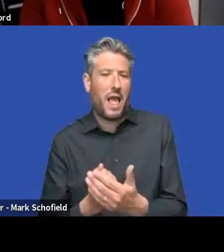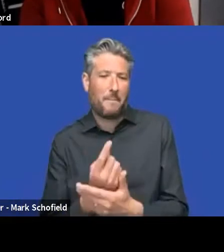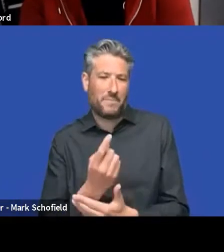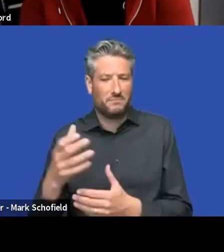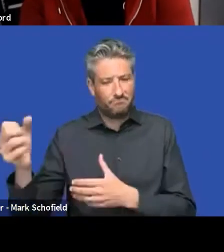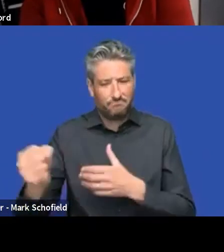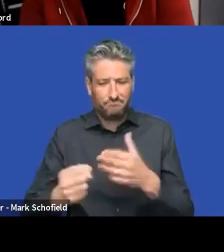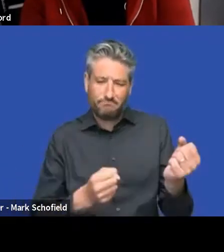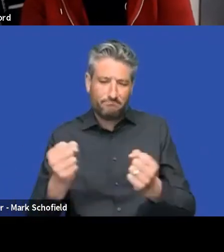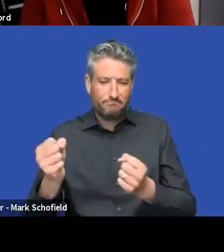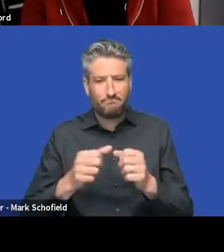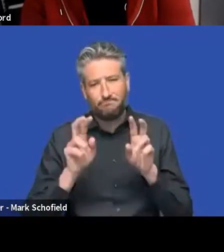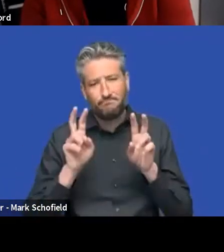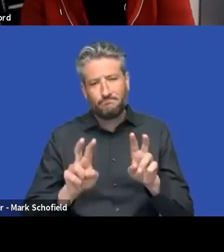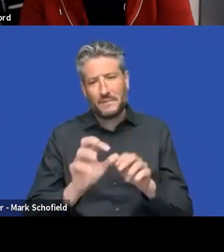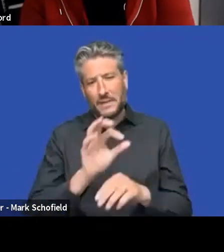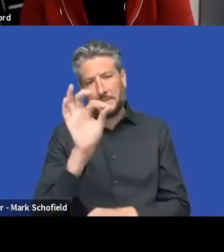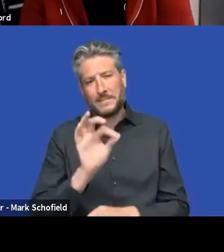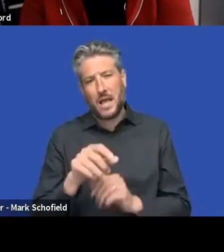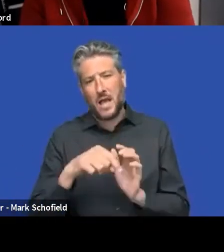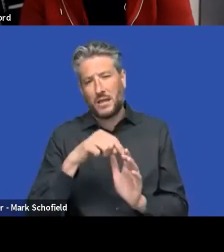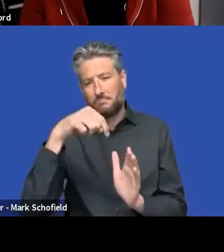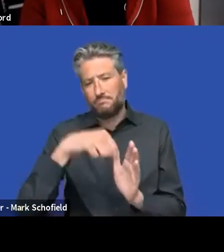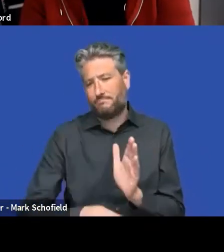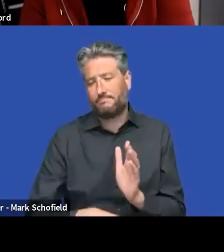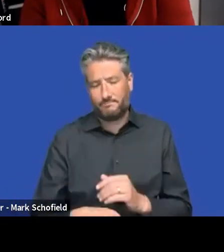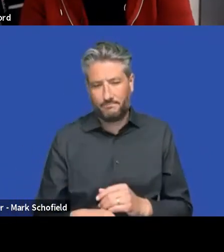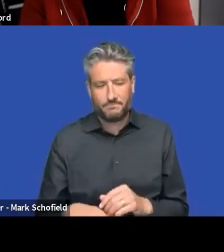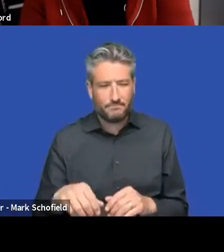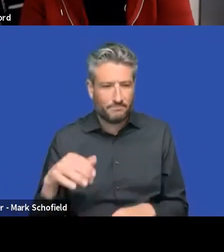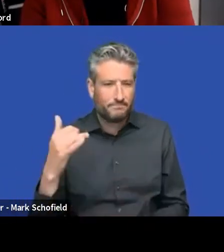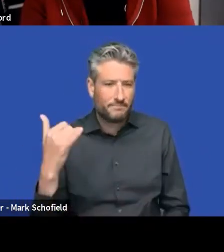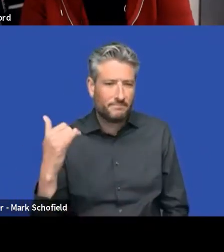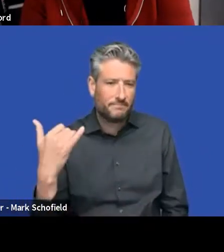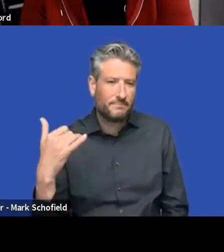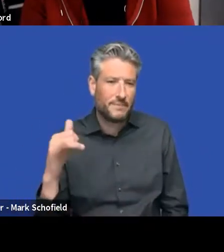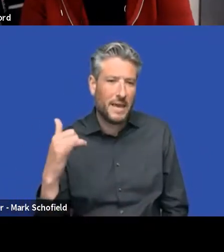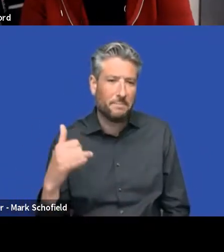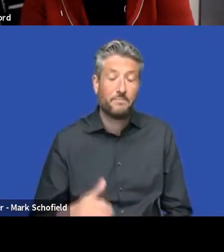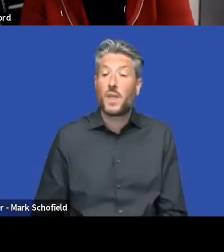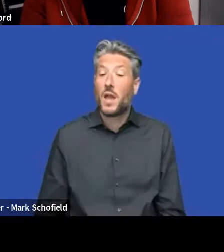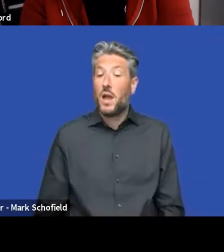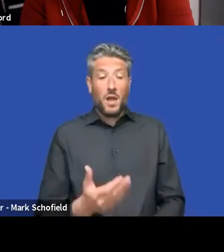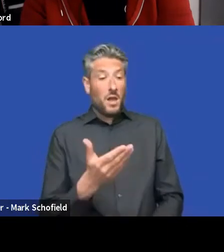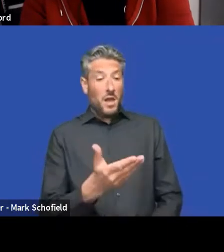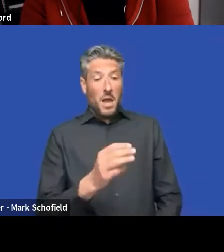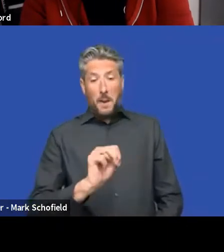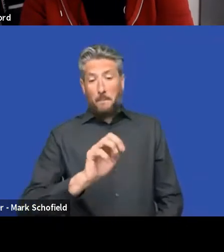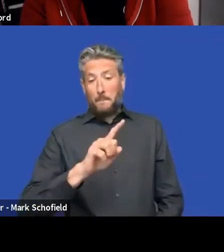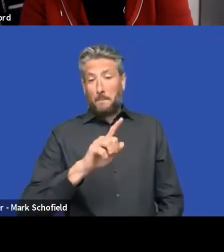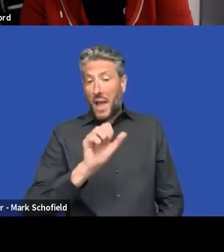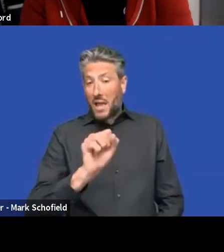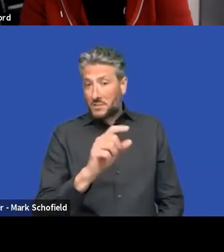So Mads, do you want to talk about what are the potential extension points from an API perspective? Yeah.